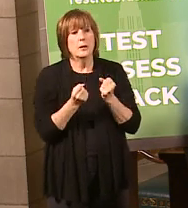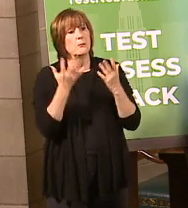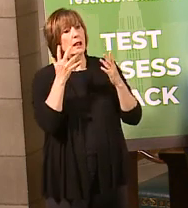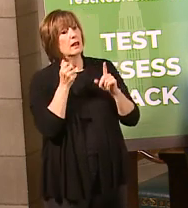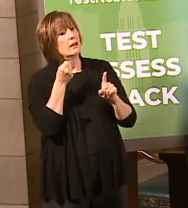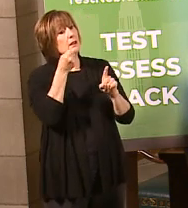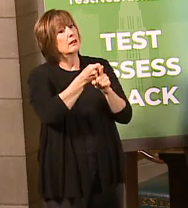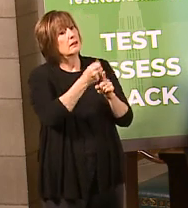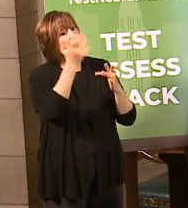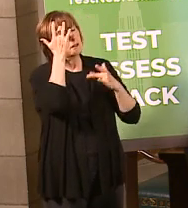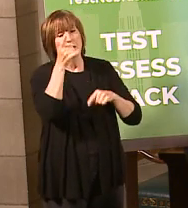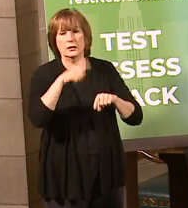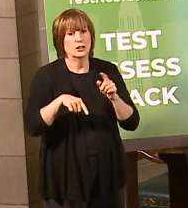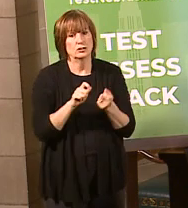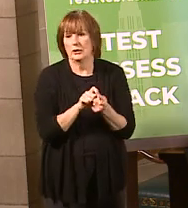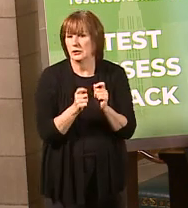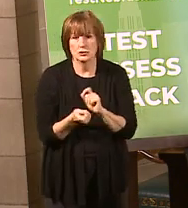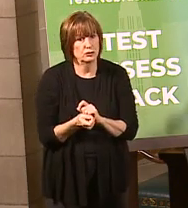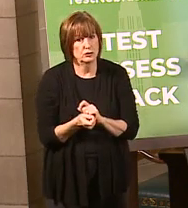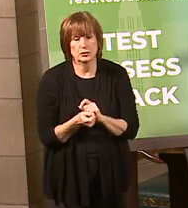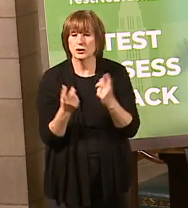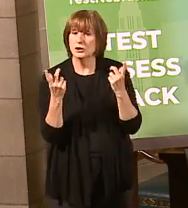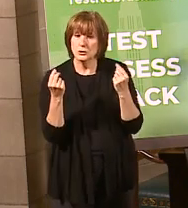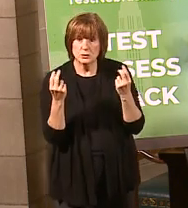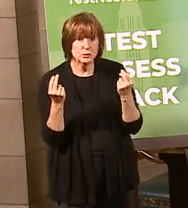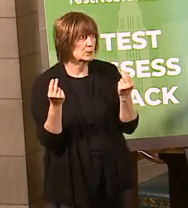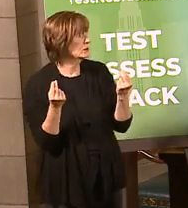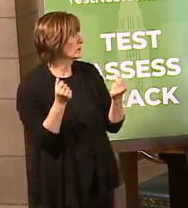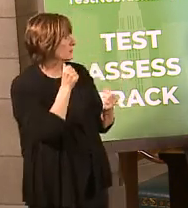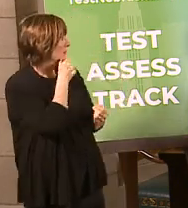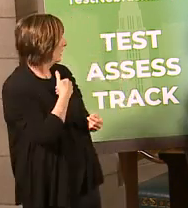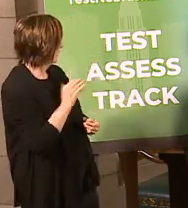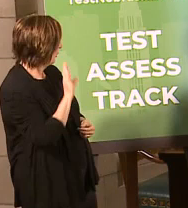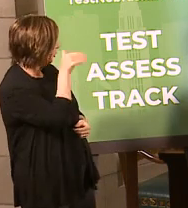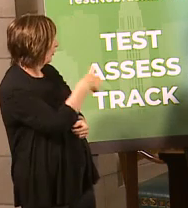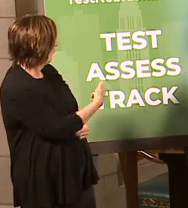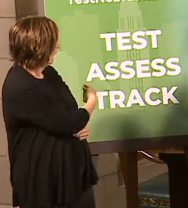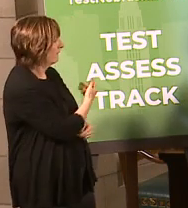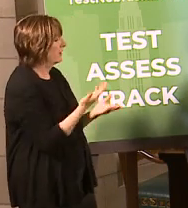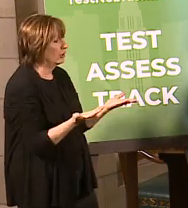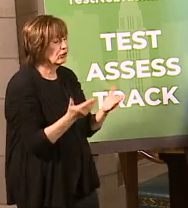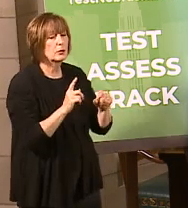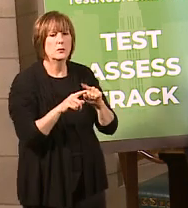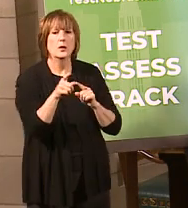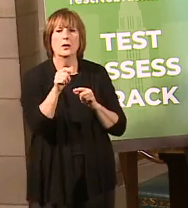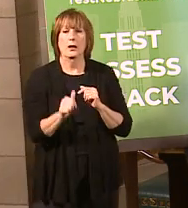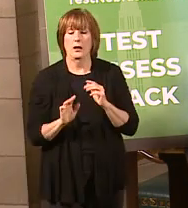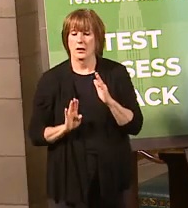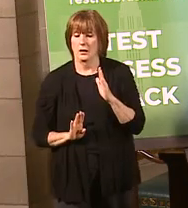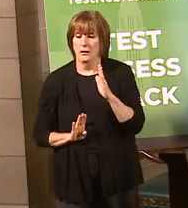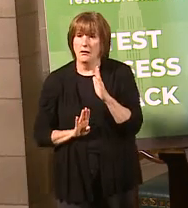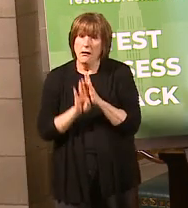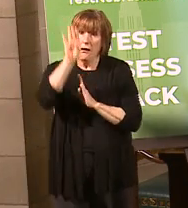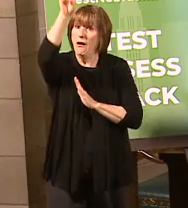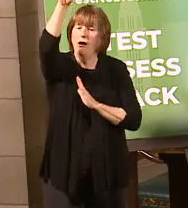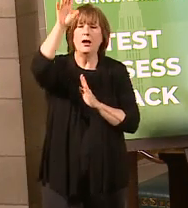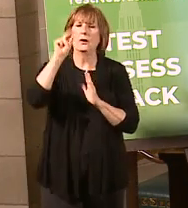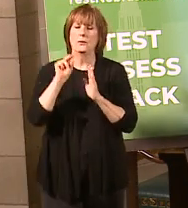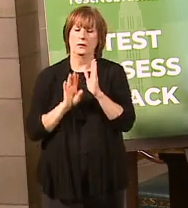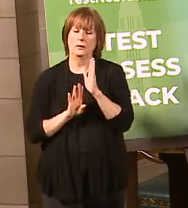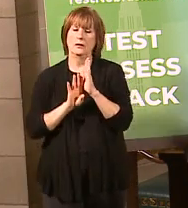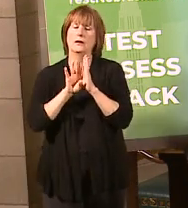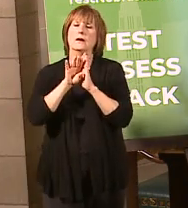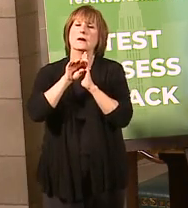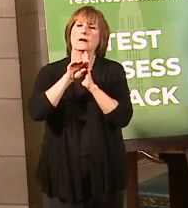infected. All you can do, we don't have a curve here, but you can flatten the curve, which means you spread it out.